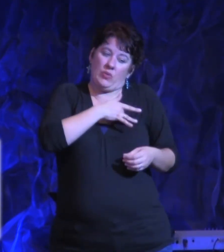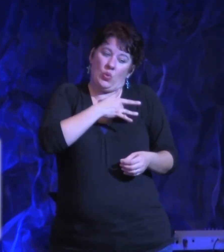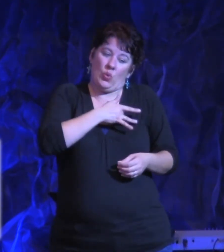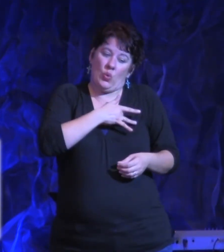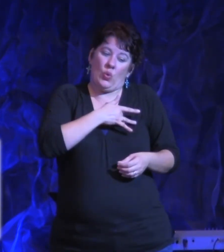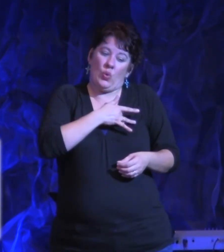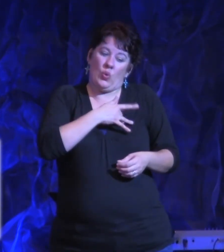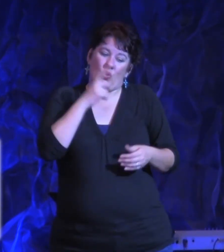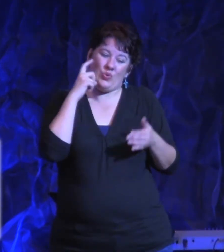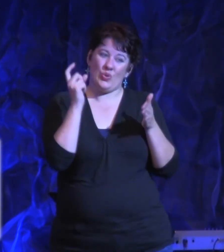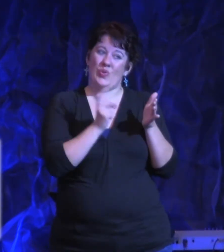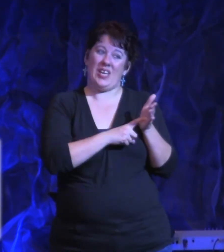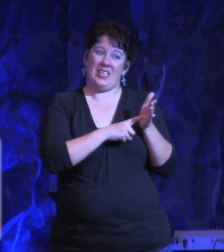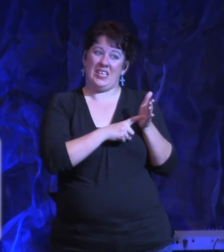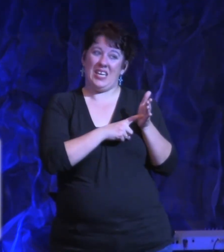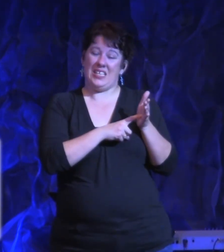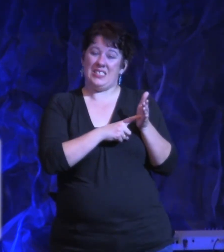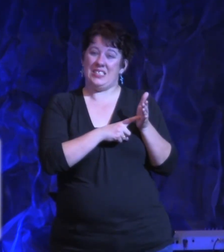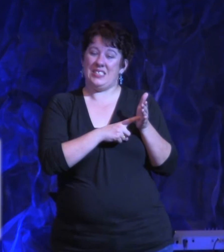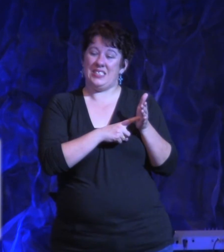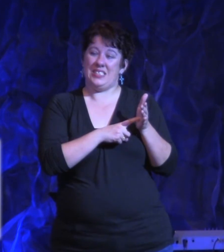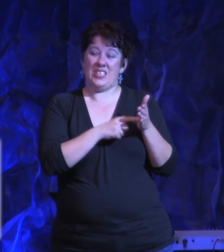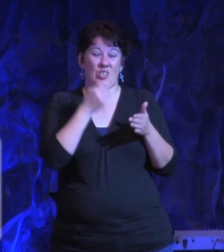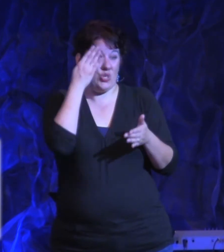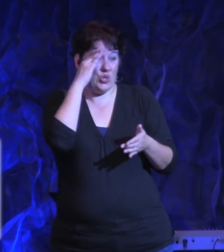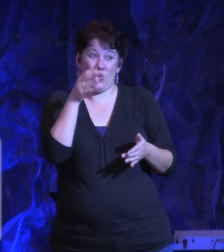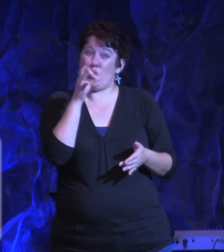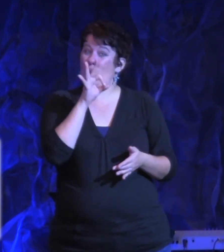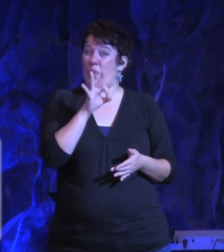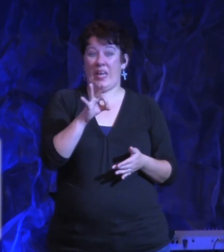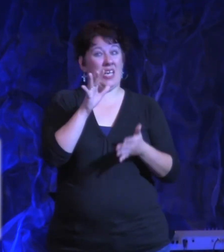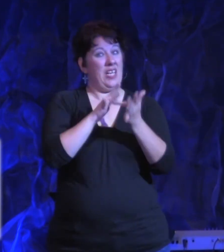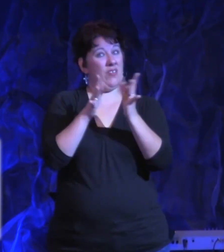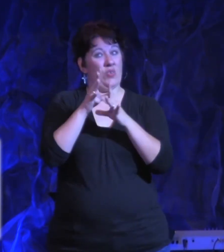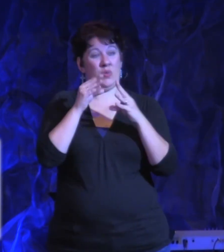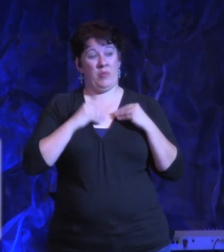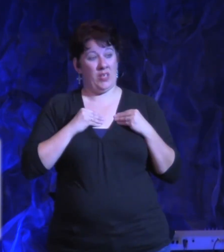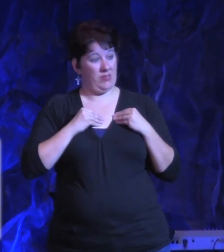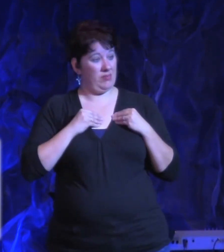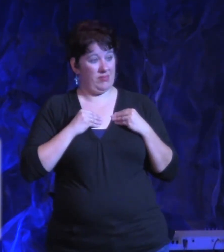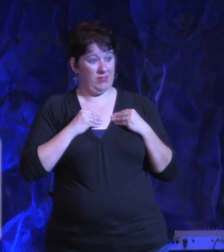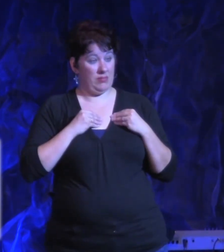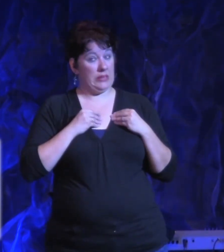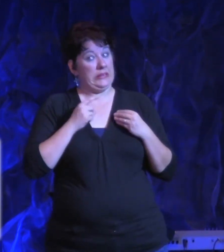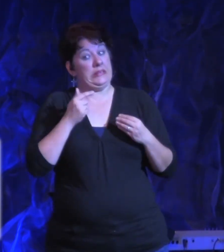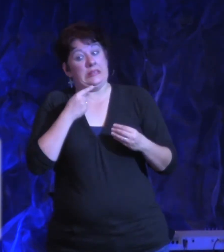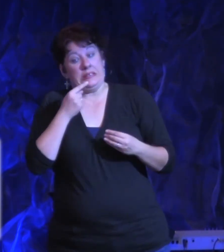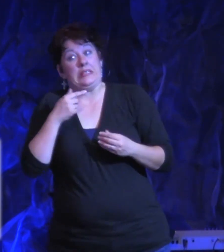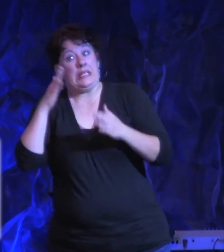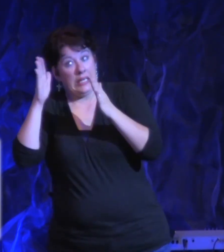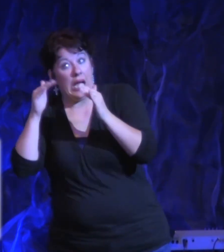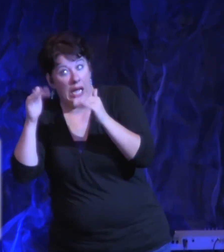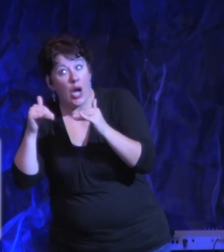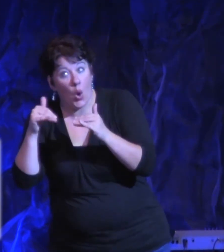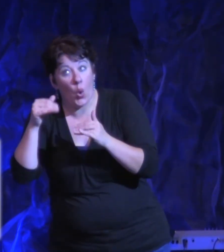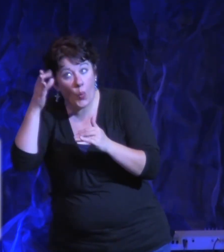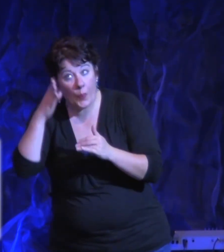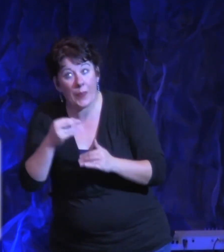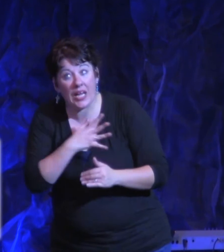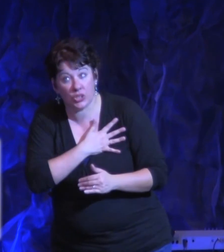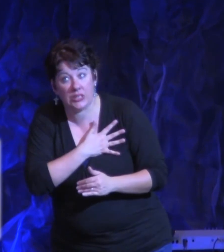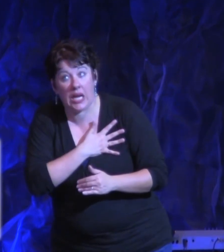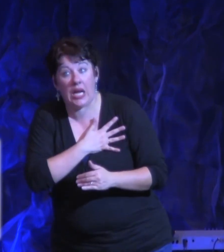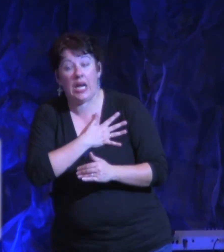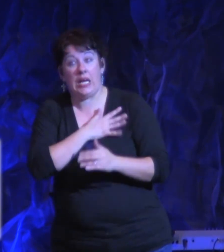don't know for sure that I'm a Christian. I don't know that if I died right now that I would go to heaven. I hope to, but I'm not sure because